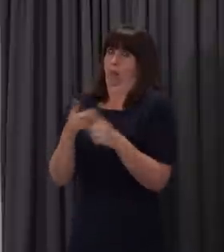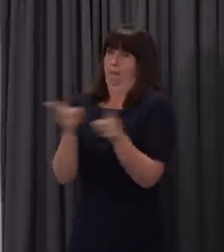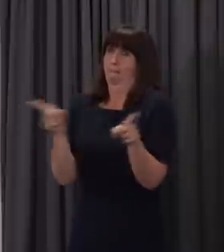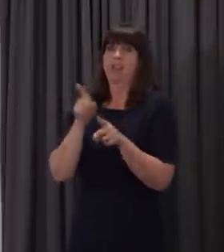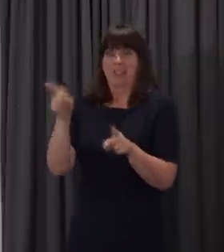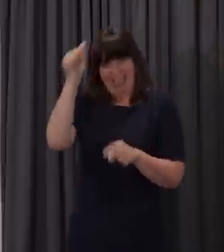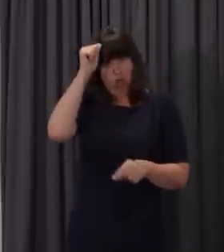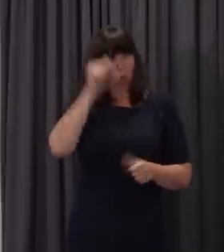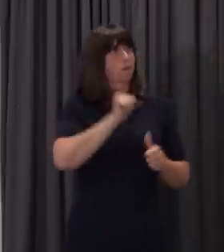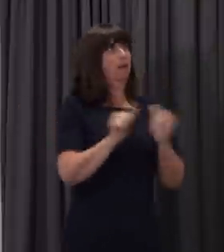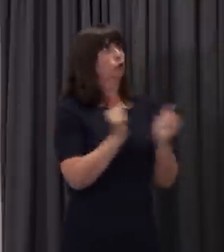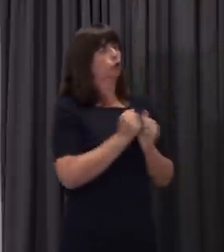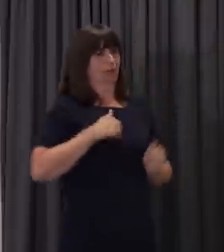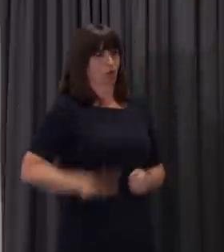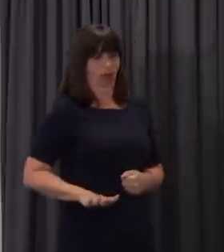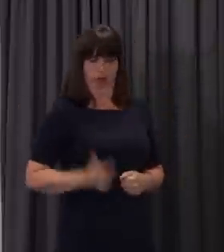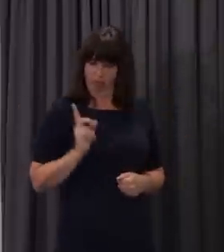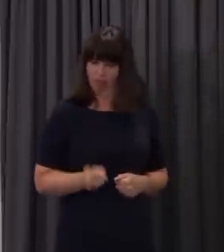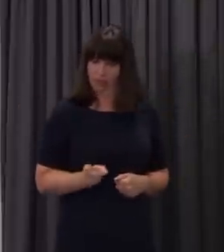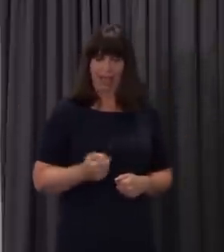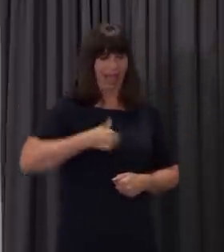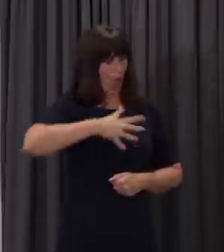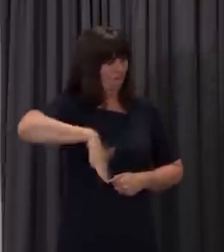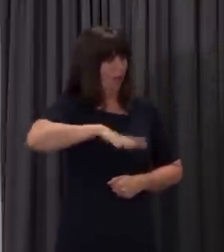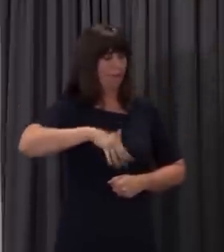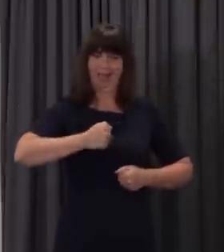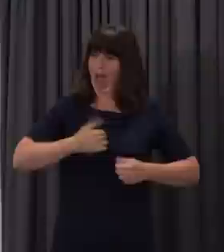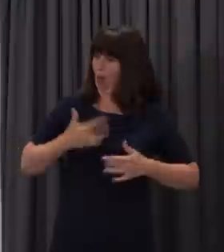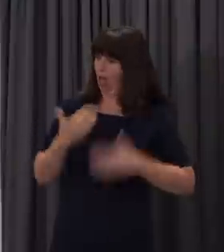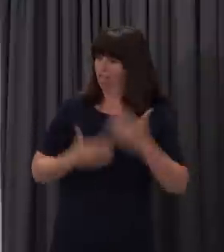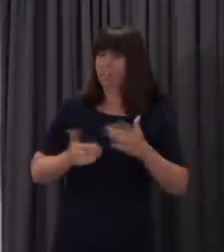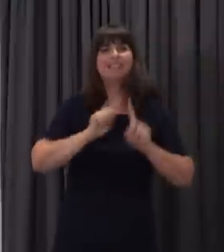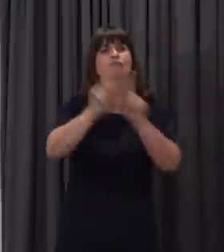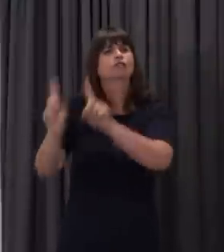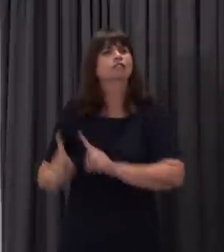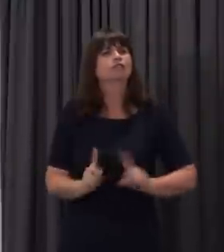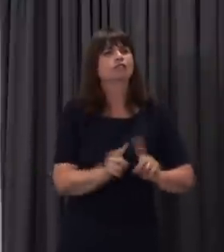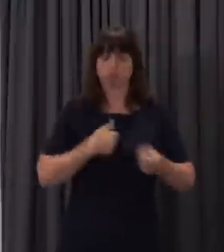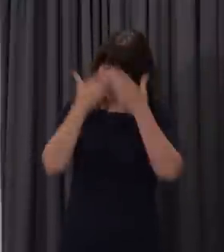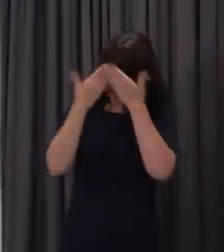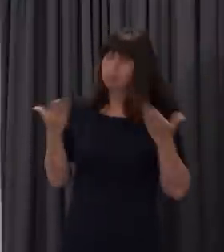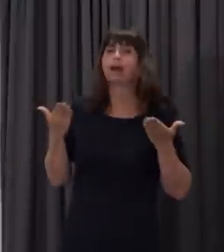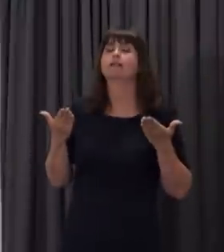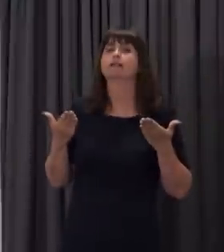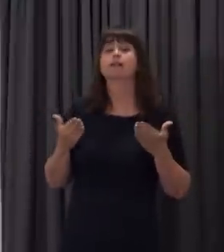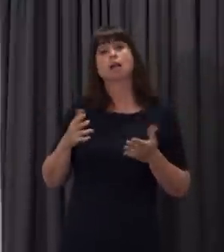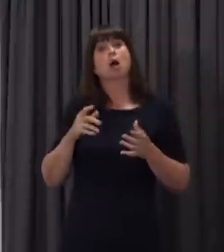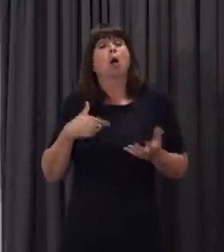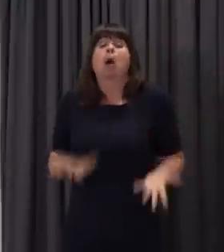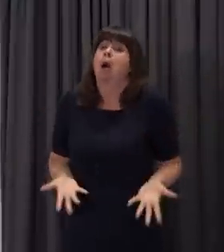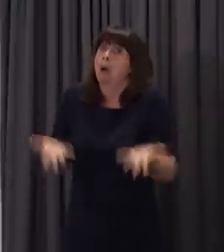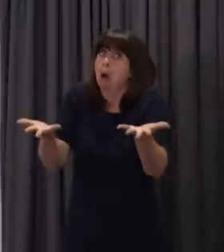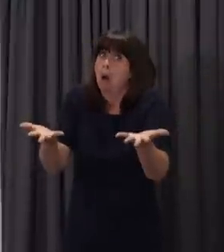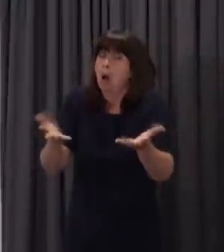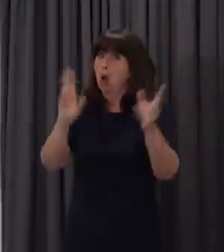do what is right for them and their children. What we're offering today is the opportunity for children to check in, catch up and prepare, if that's